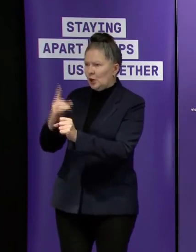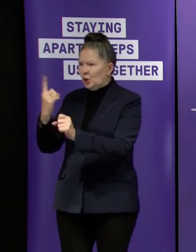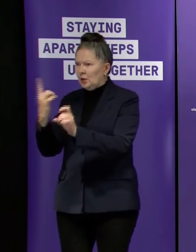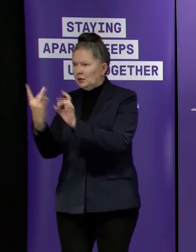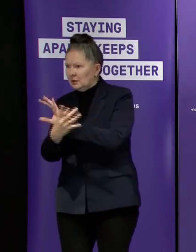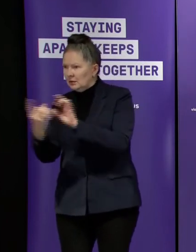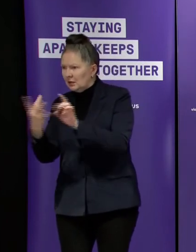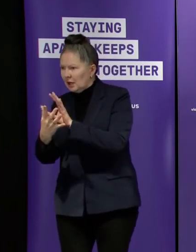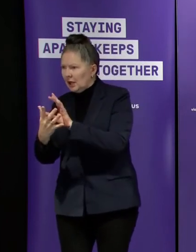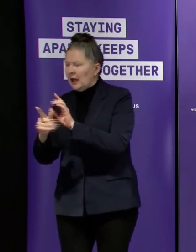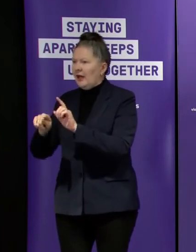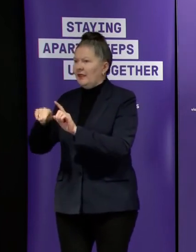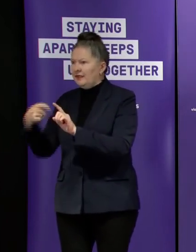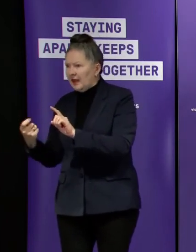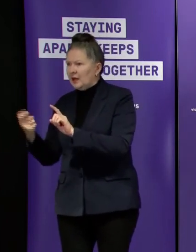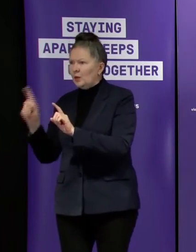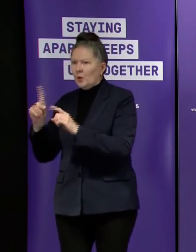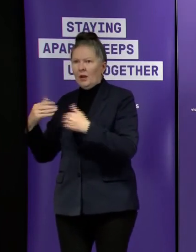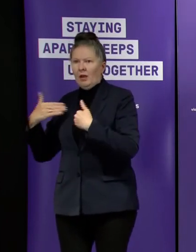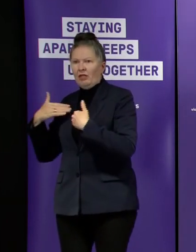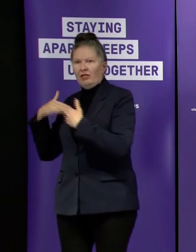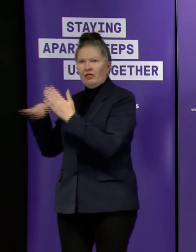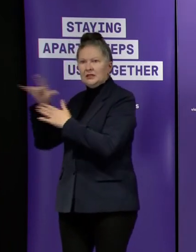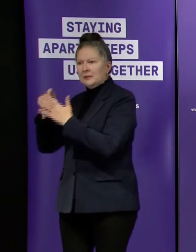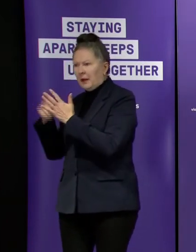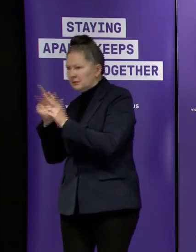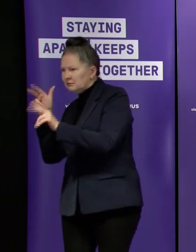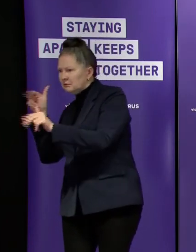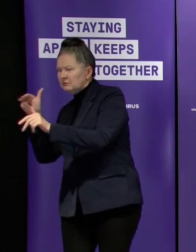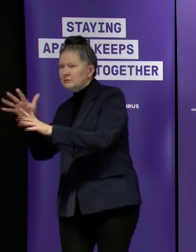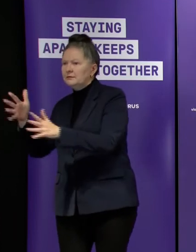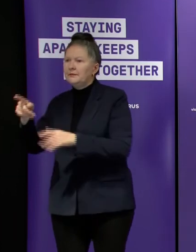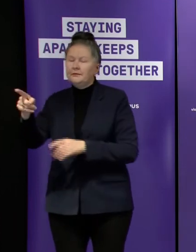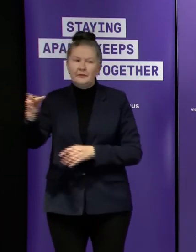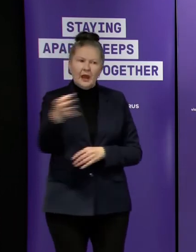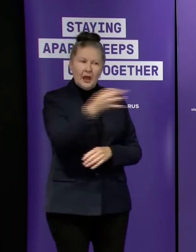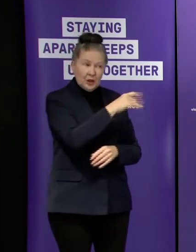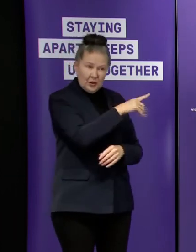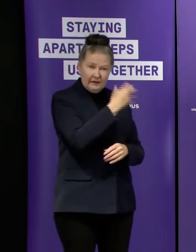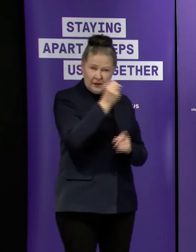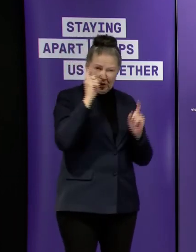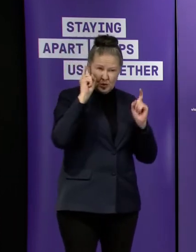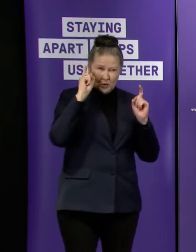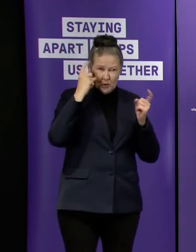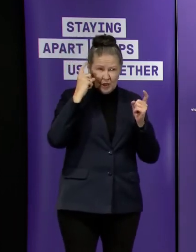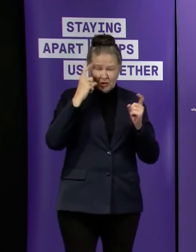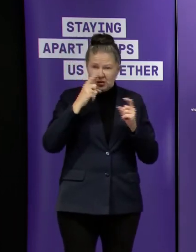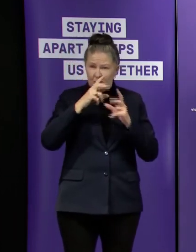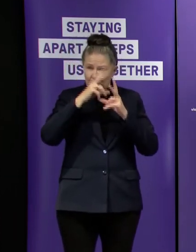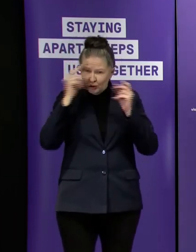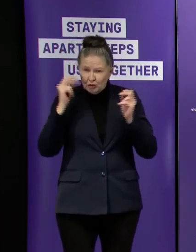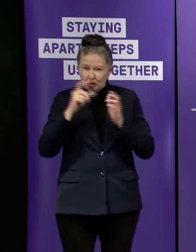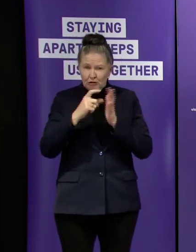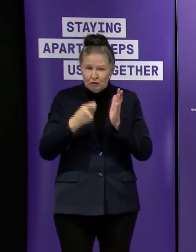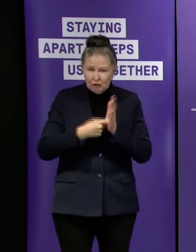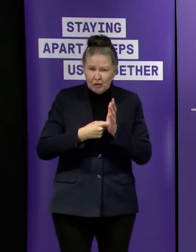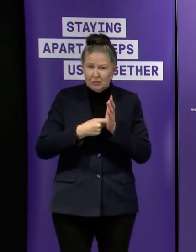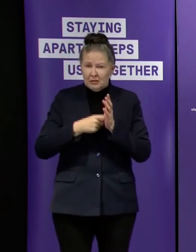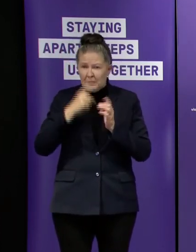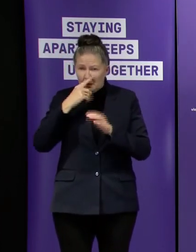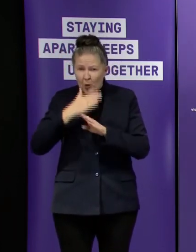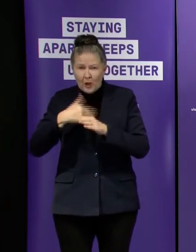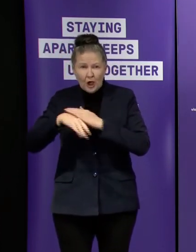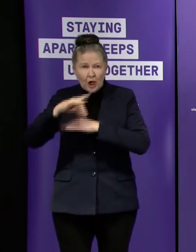uh if i can update you further i will are you worried about the spread within within healthcare workers actually at work